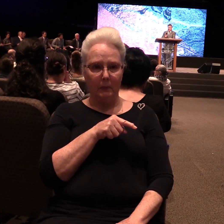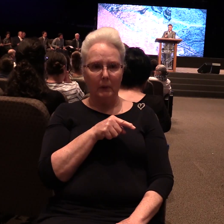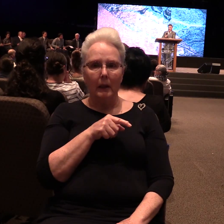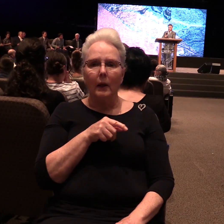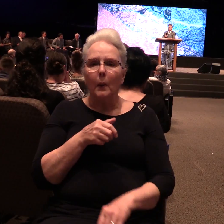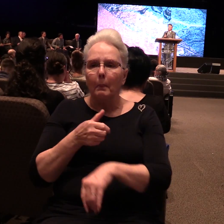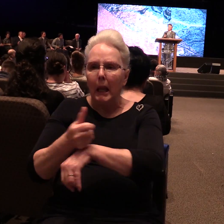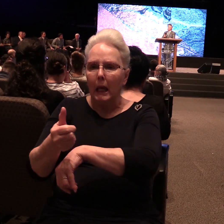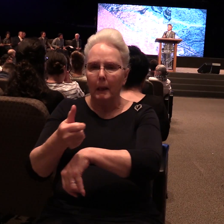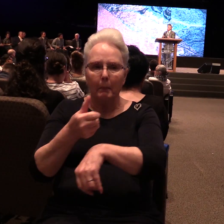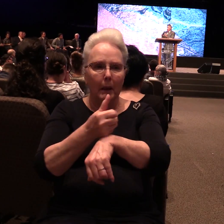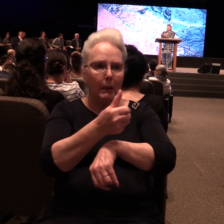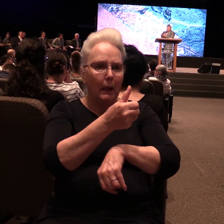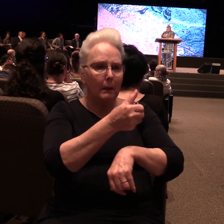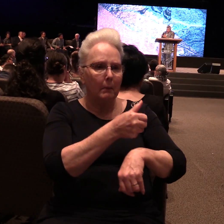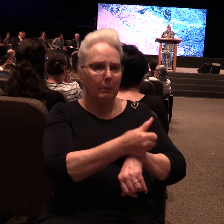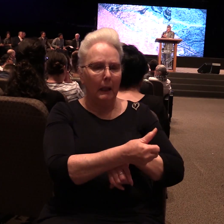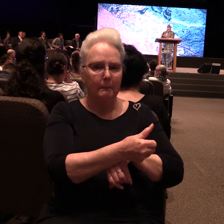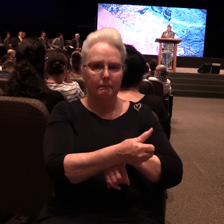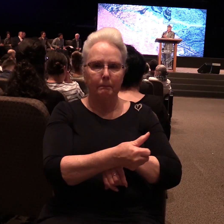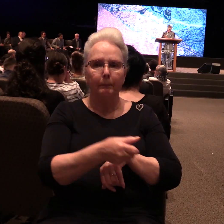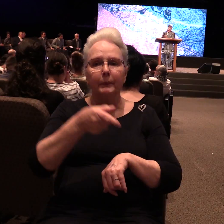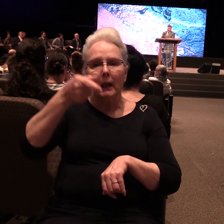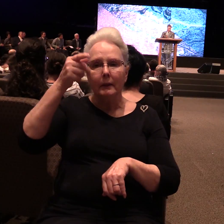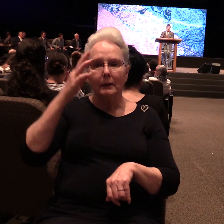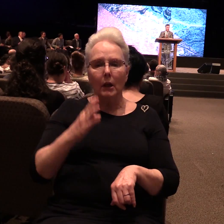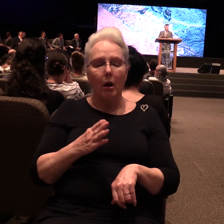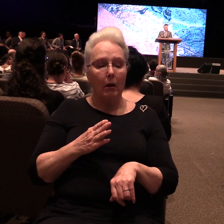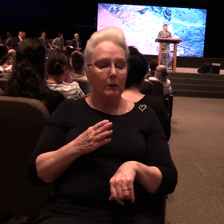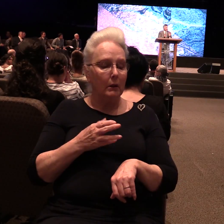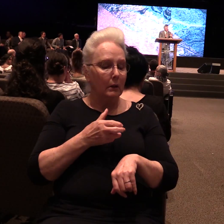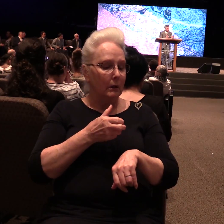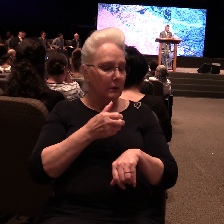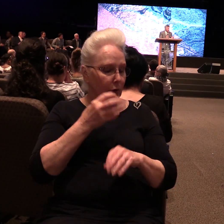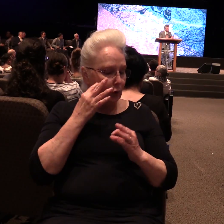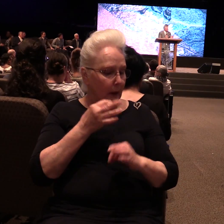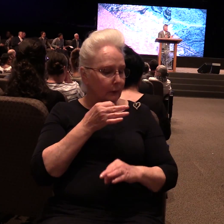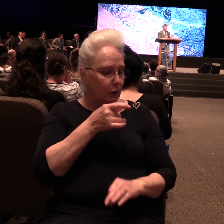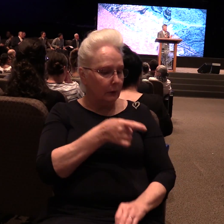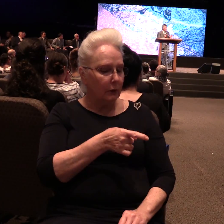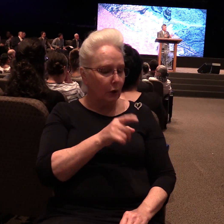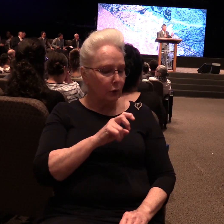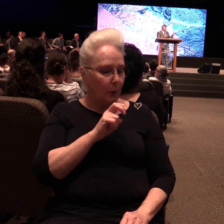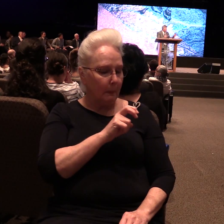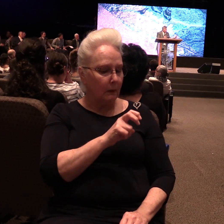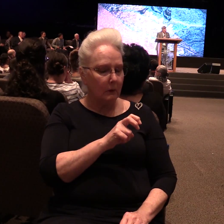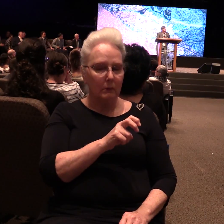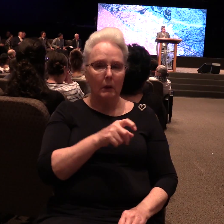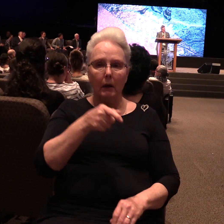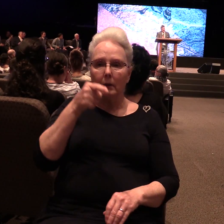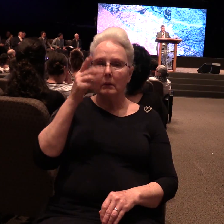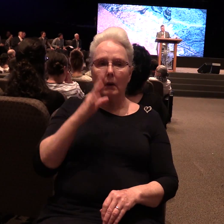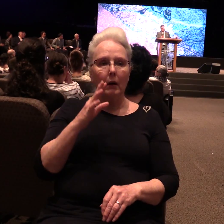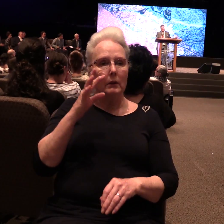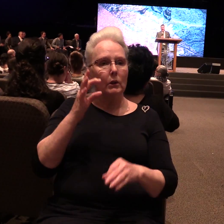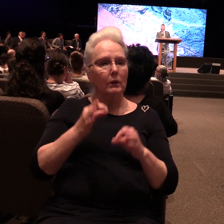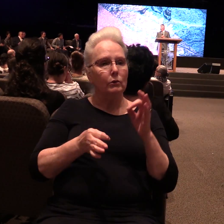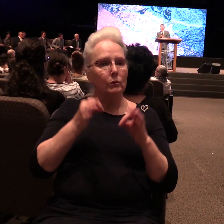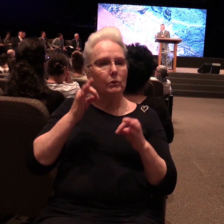of blame towards someone else. So God judges the serpent. God judges Eve. God judges Adam.